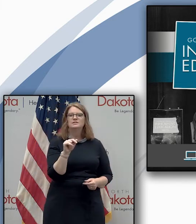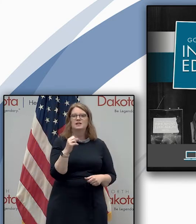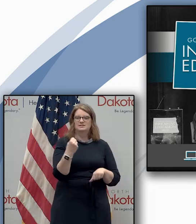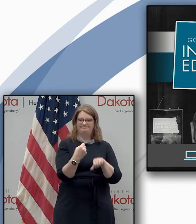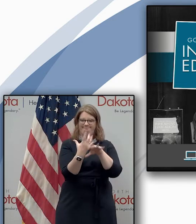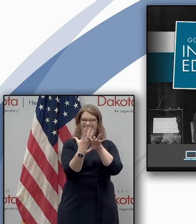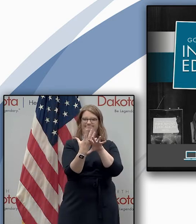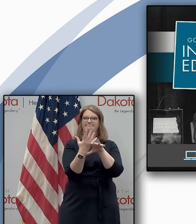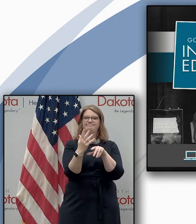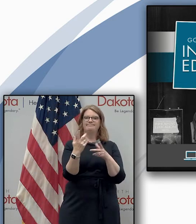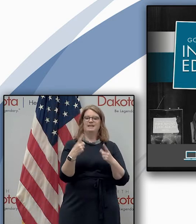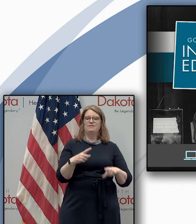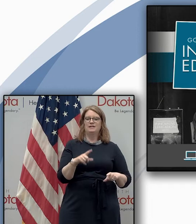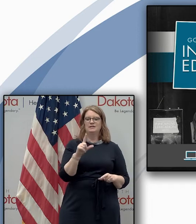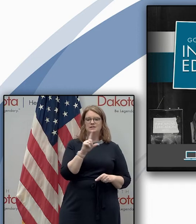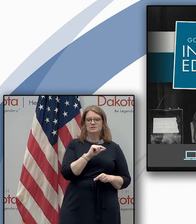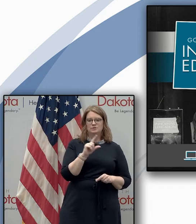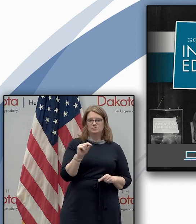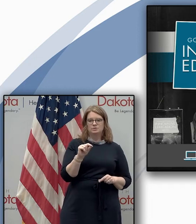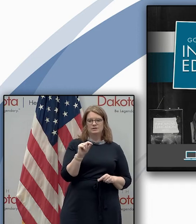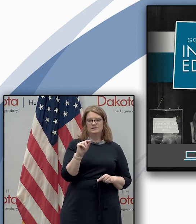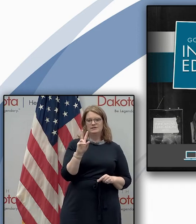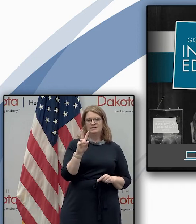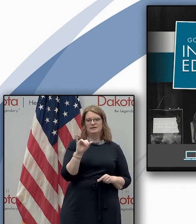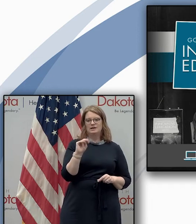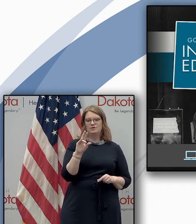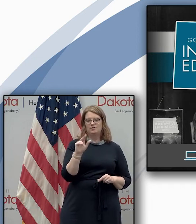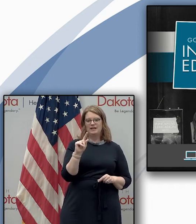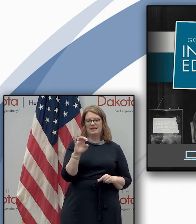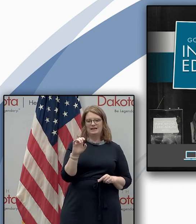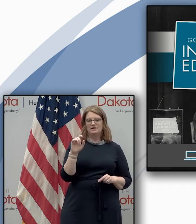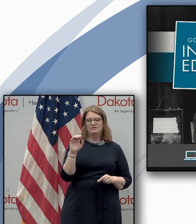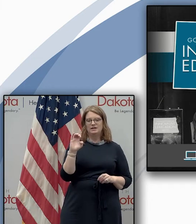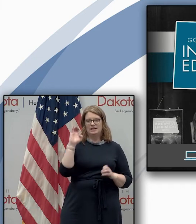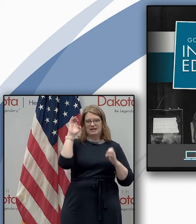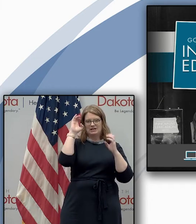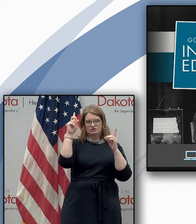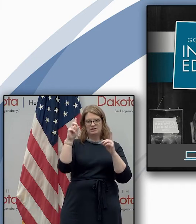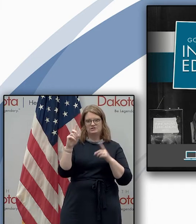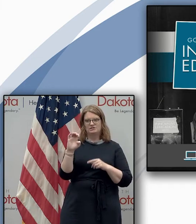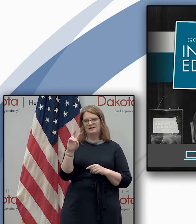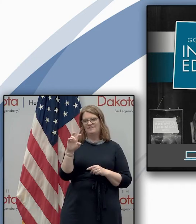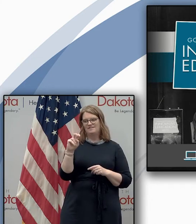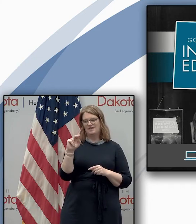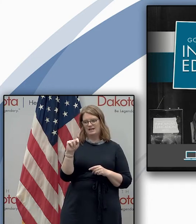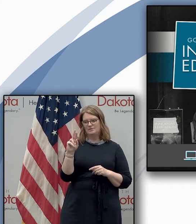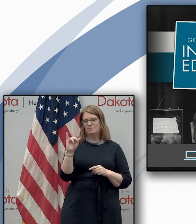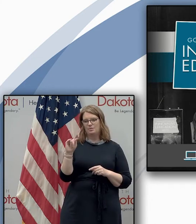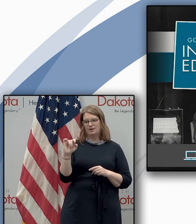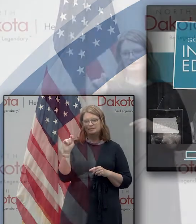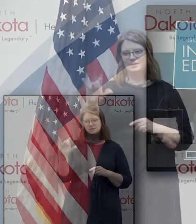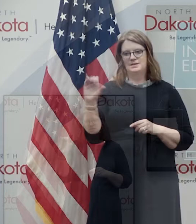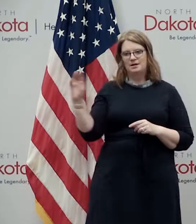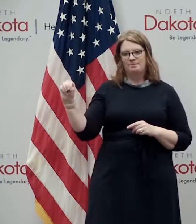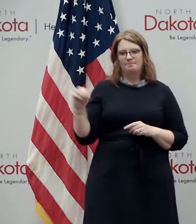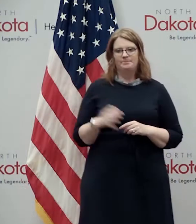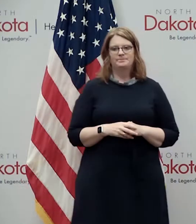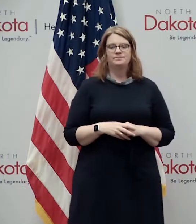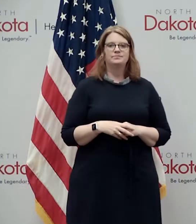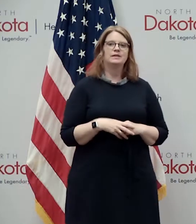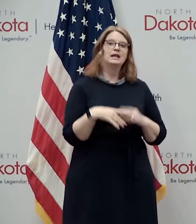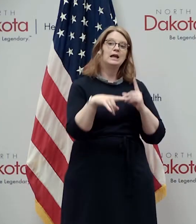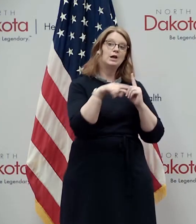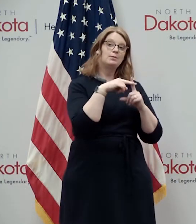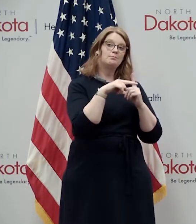again at 2020 innovative education summit.eventbrite.com we got a good news section